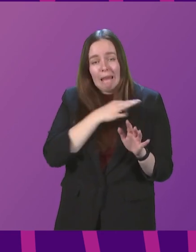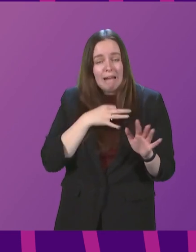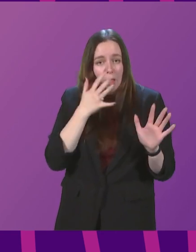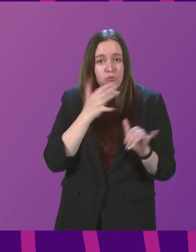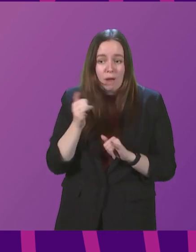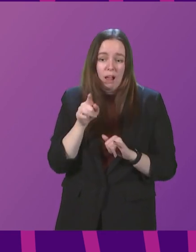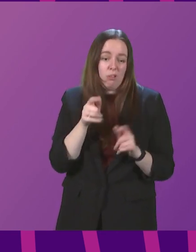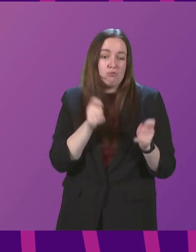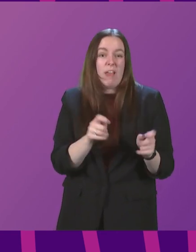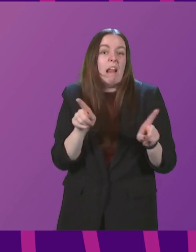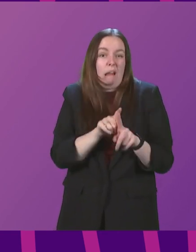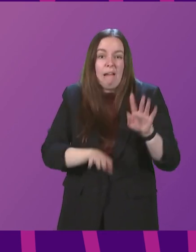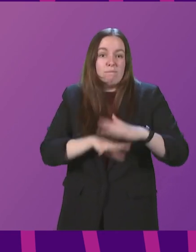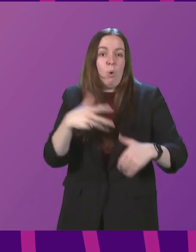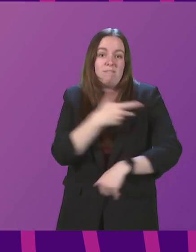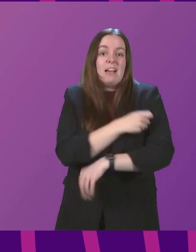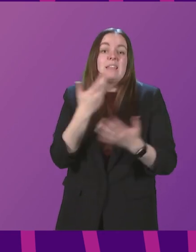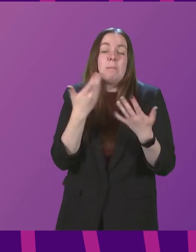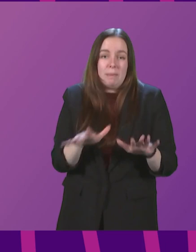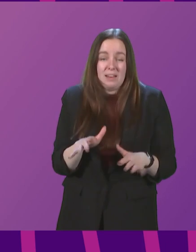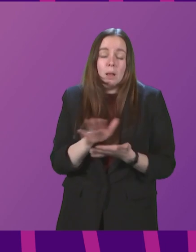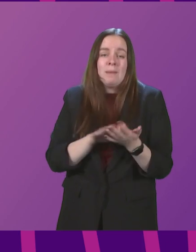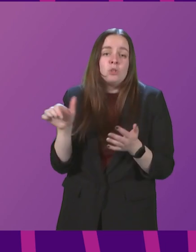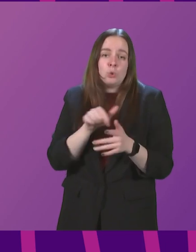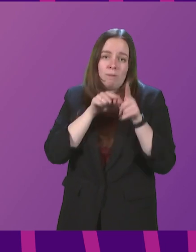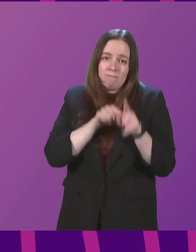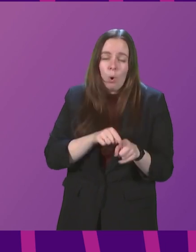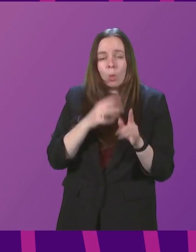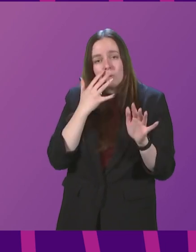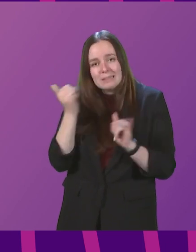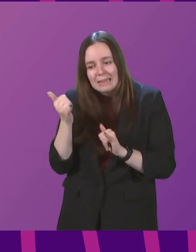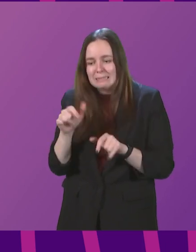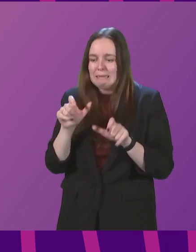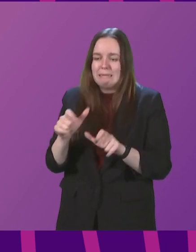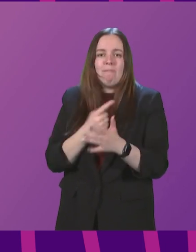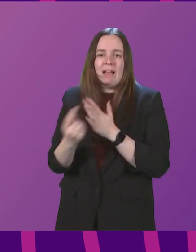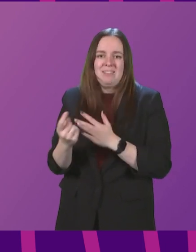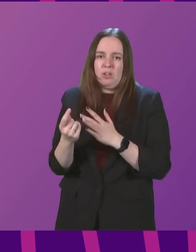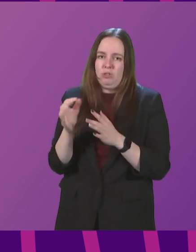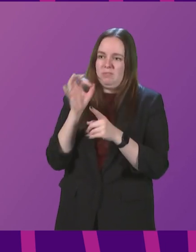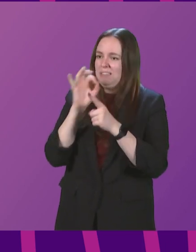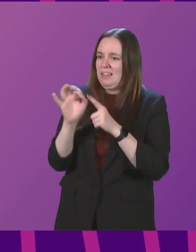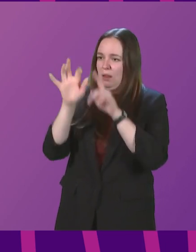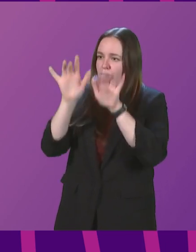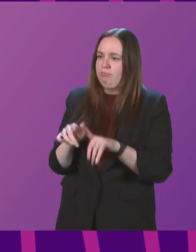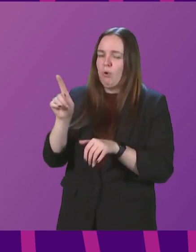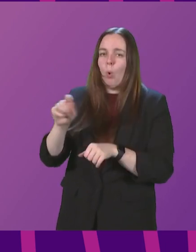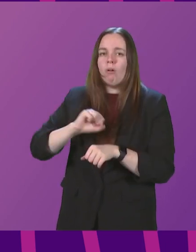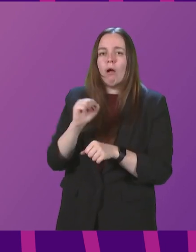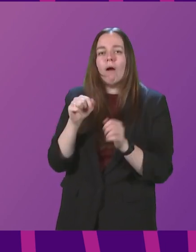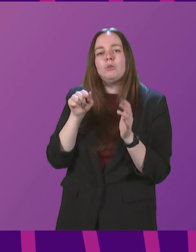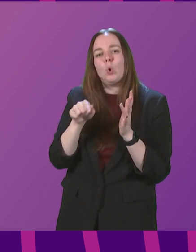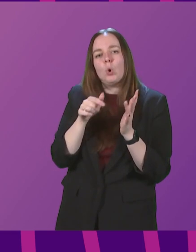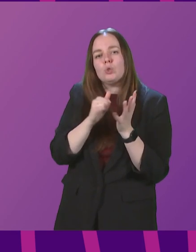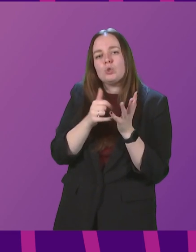vaccinated and therefore should follow the guidance on testing and self-isolation, detailed on gov.scot. For travel